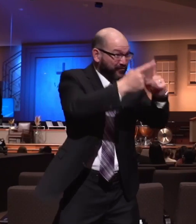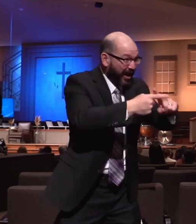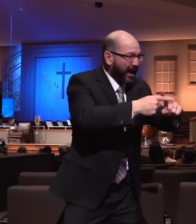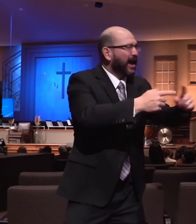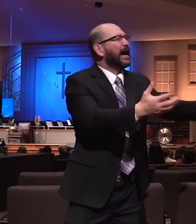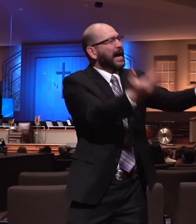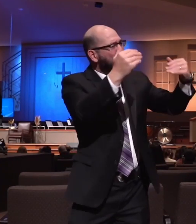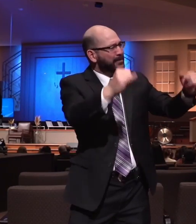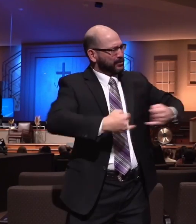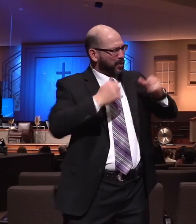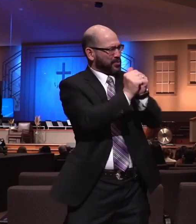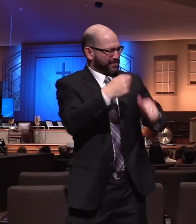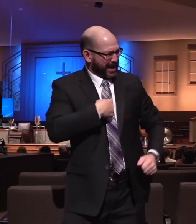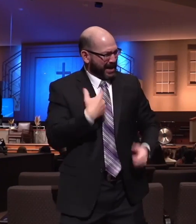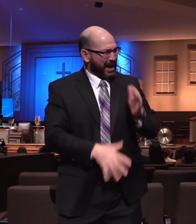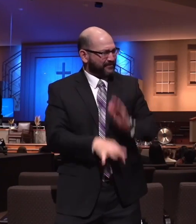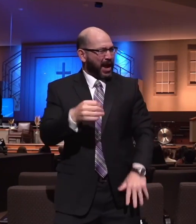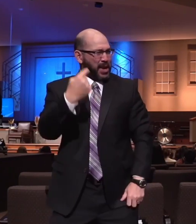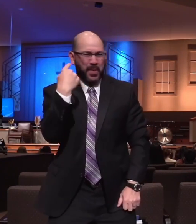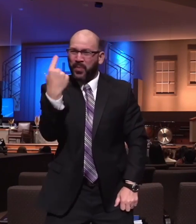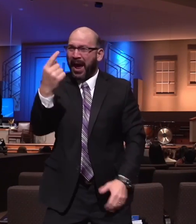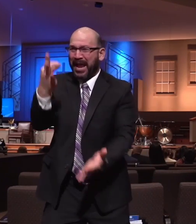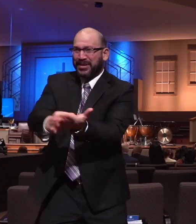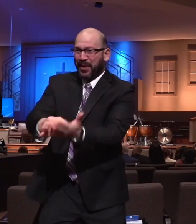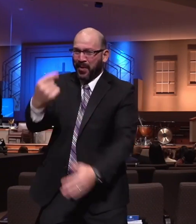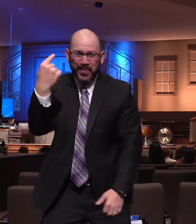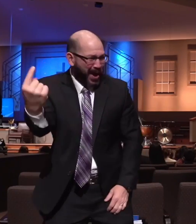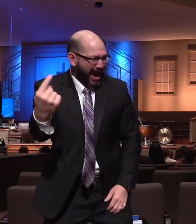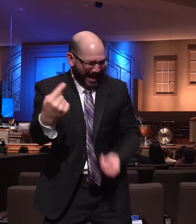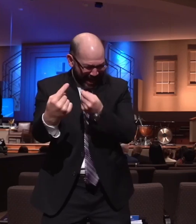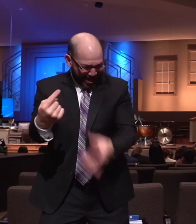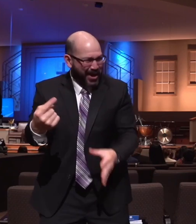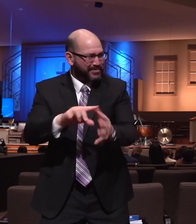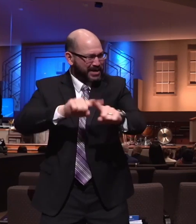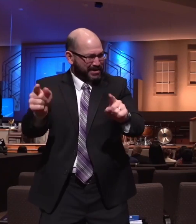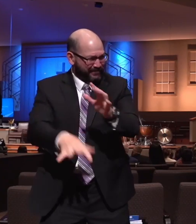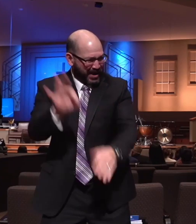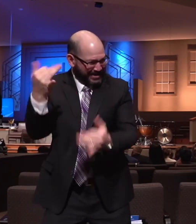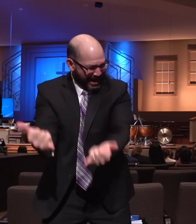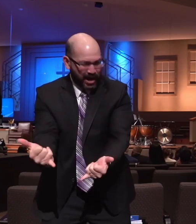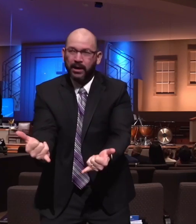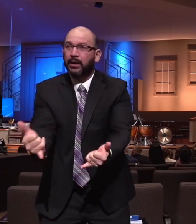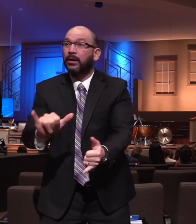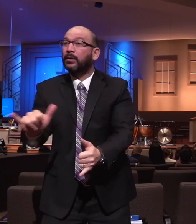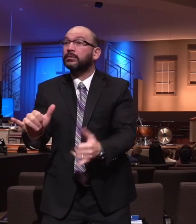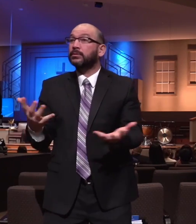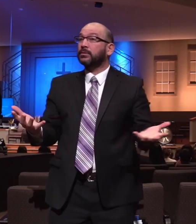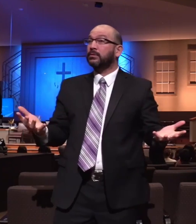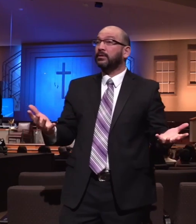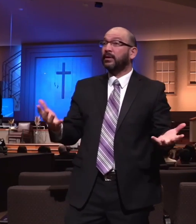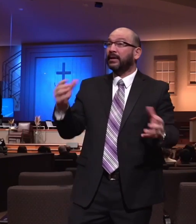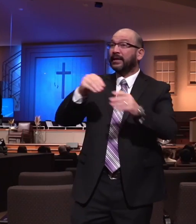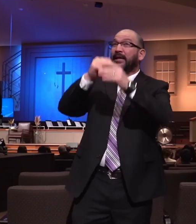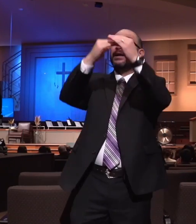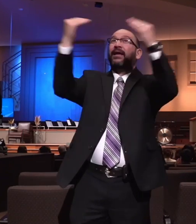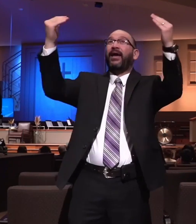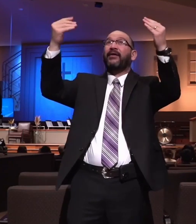Rejoice with me, for I have found the piece which I lost. Likewise, I say unto you, there is joy in the presence of the